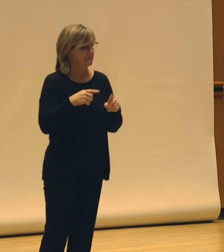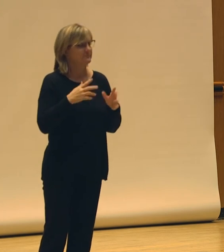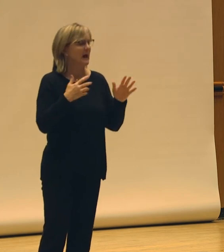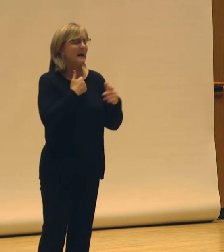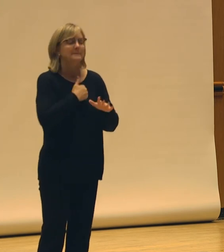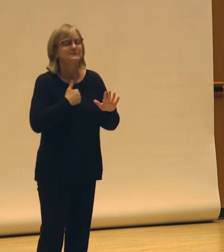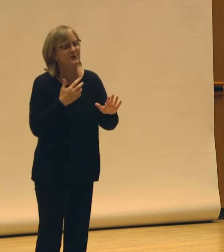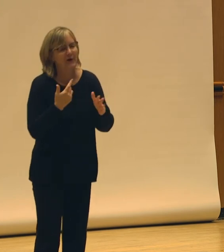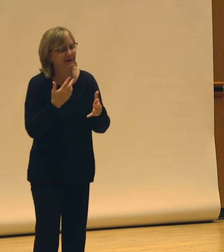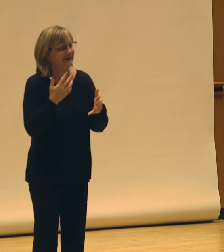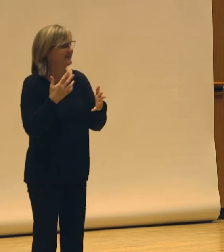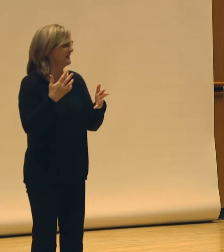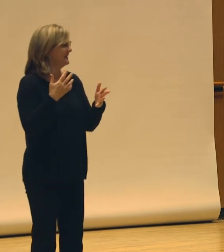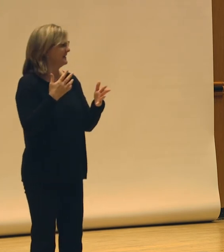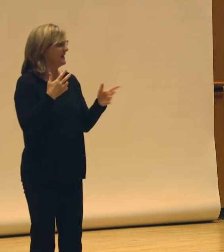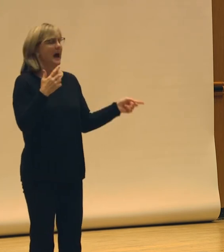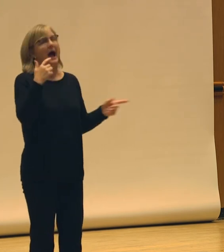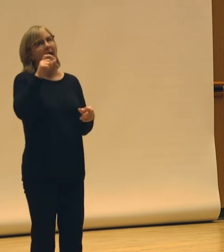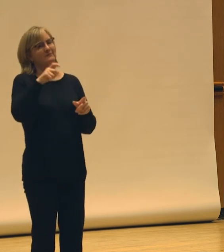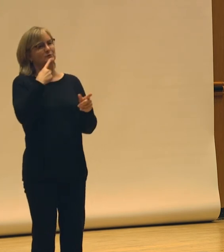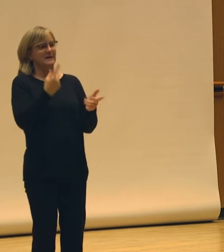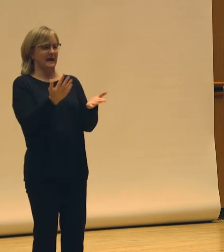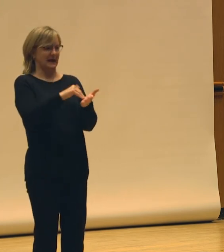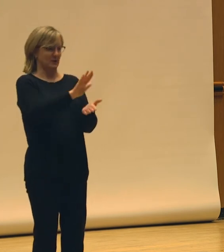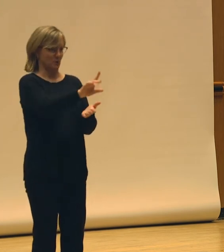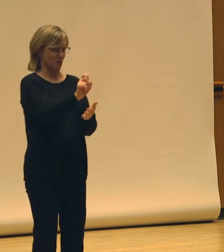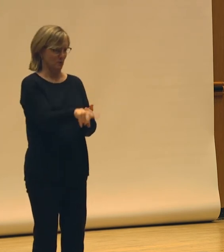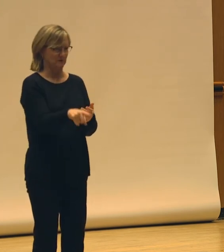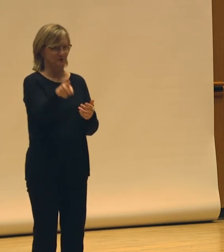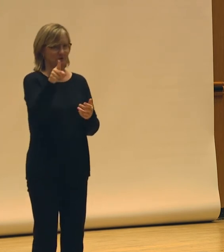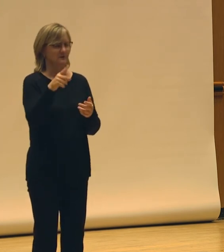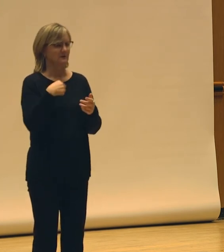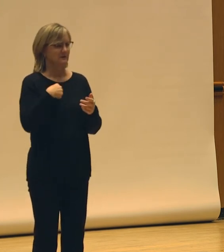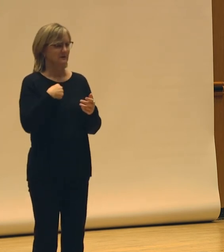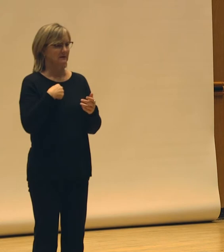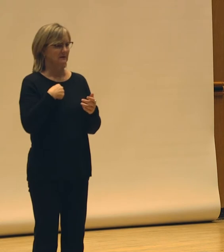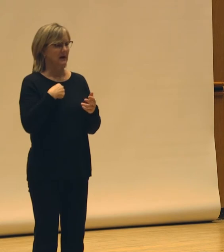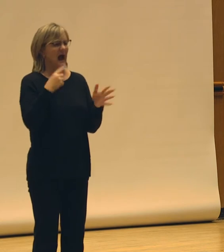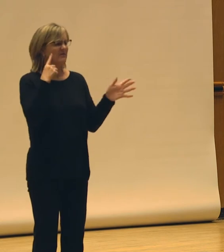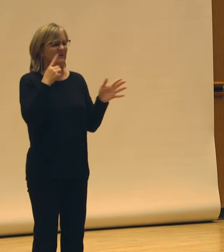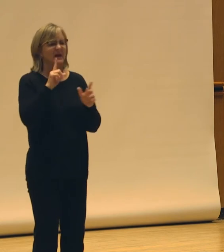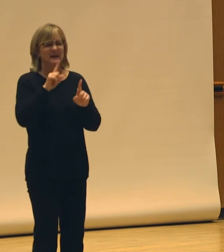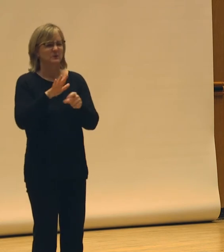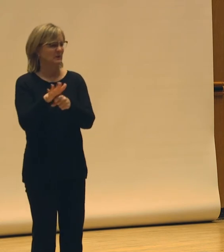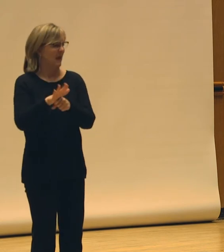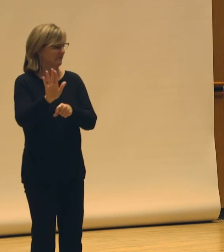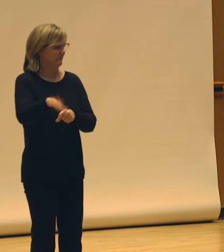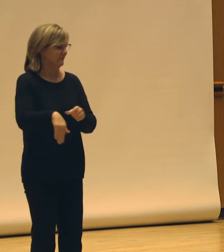sorry. The question was, I have to remember to repeat questions. I think the answer did it. I'm going to go on.